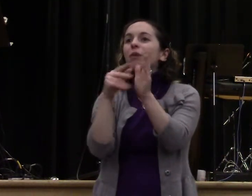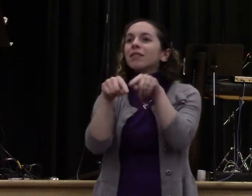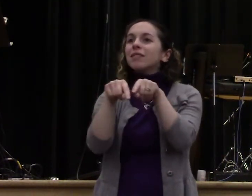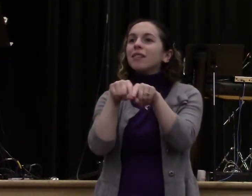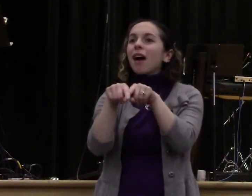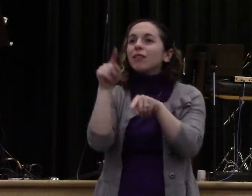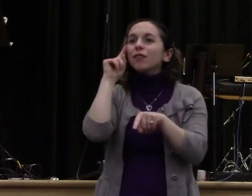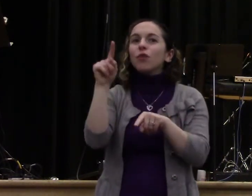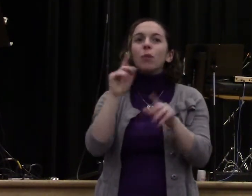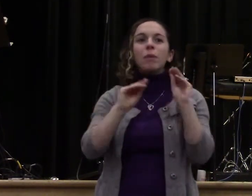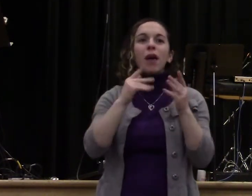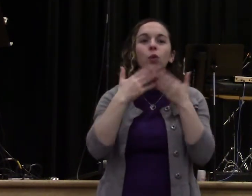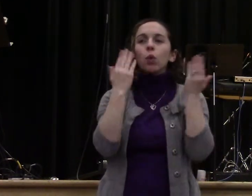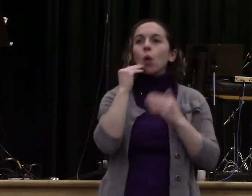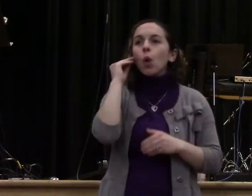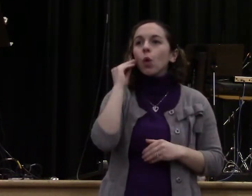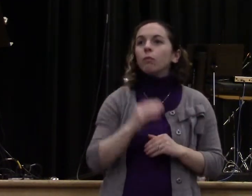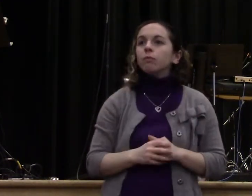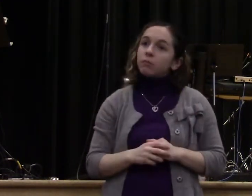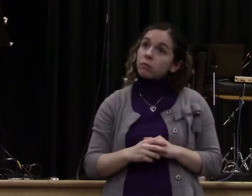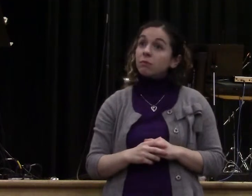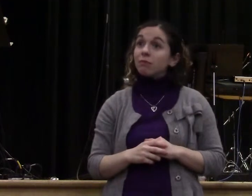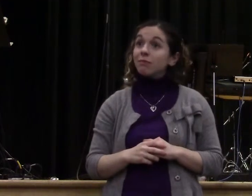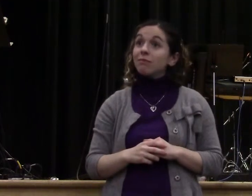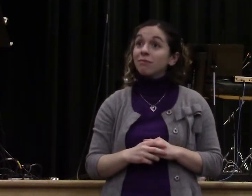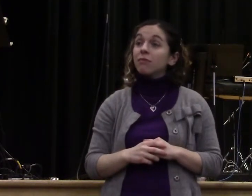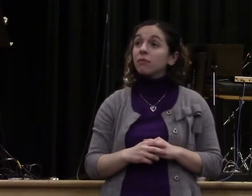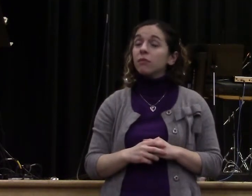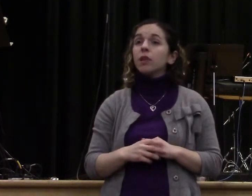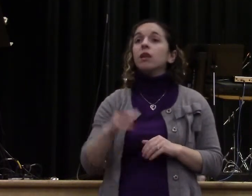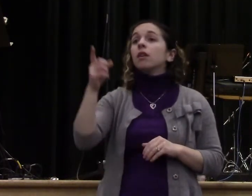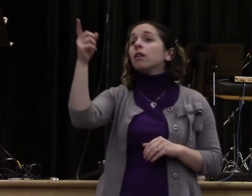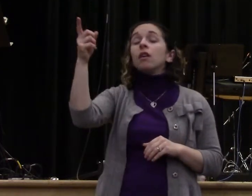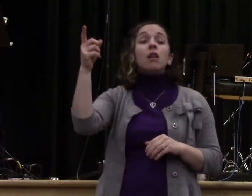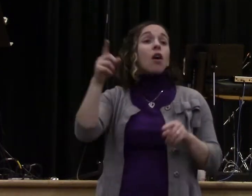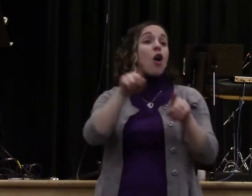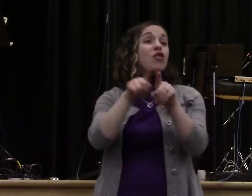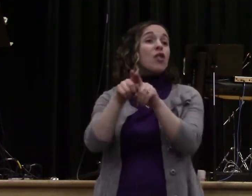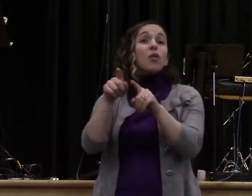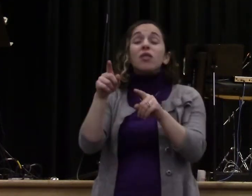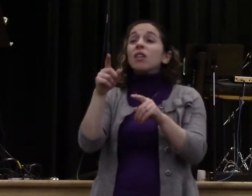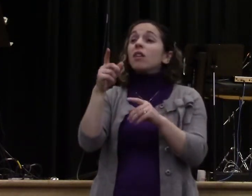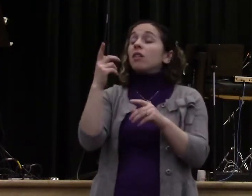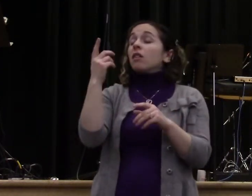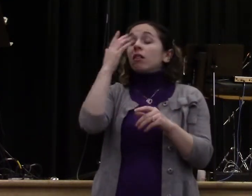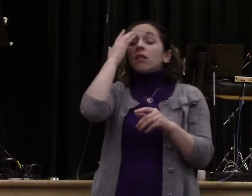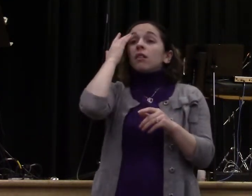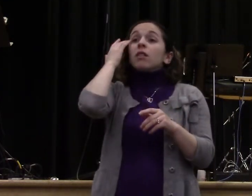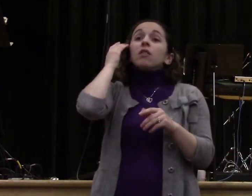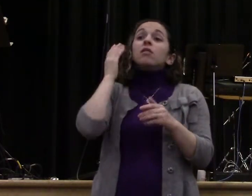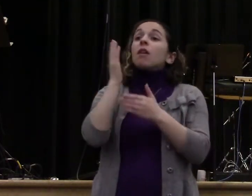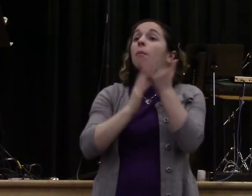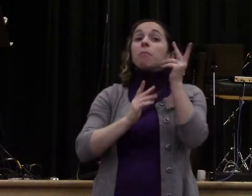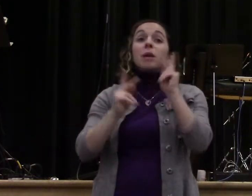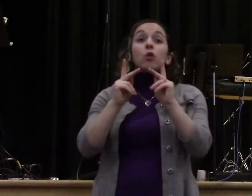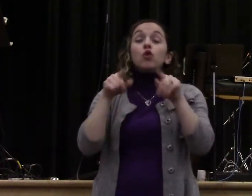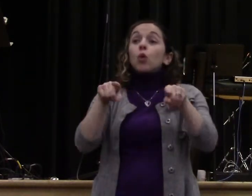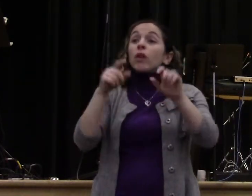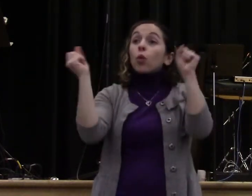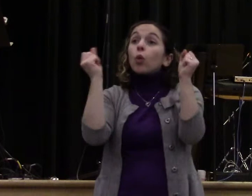bringing in the middle of a snowstorm, bringing down a generator for Anna so her food pump will work when their electricity went up. Real